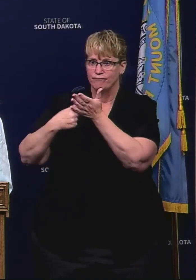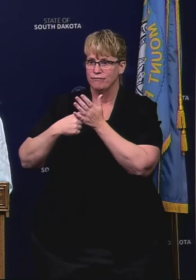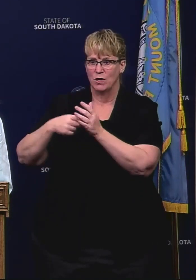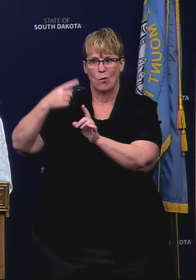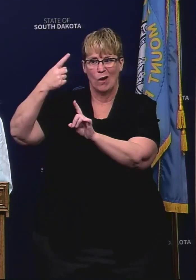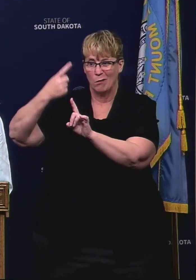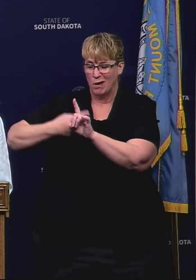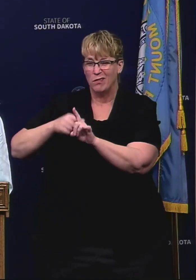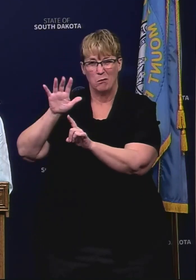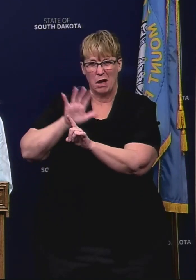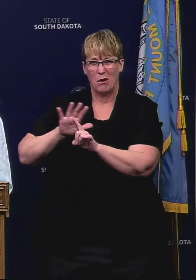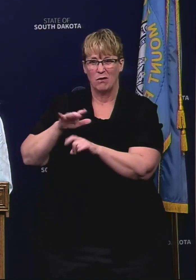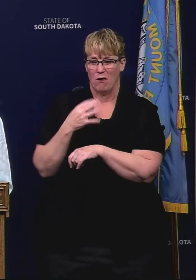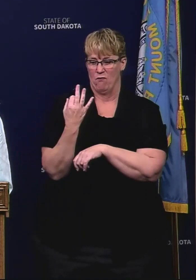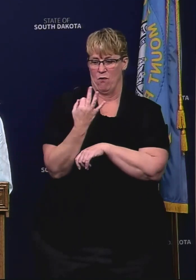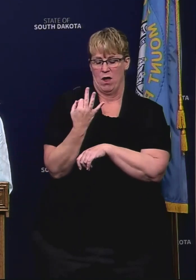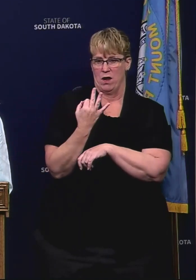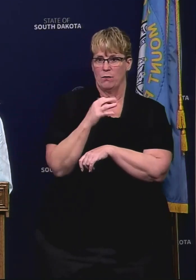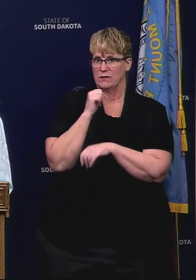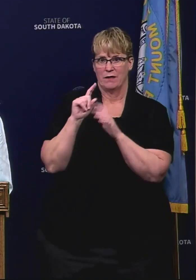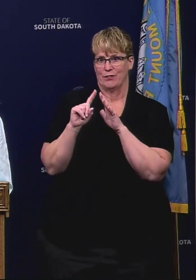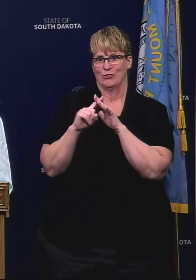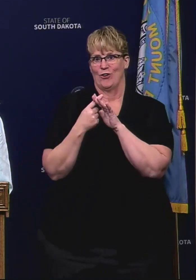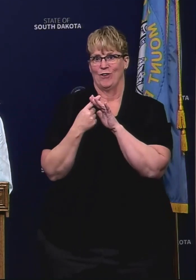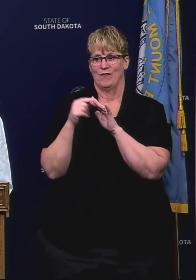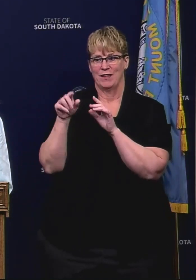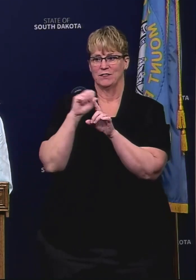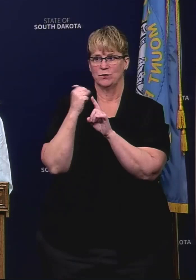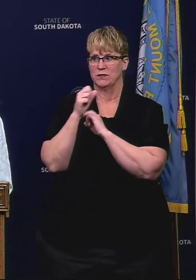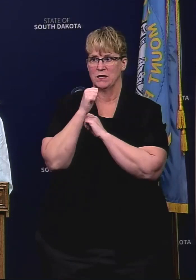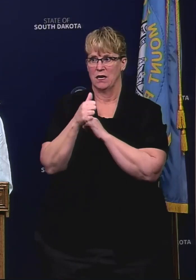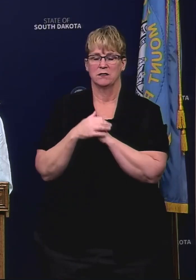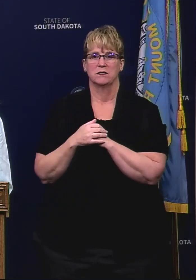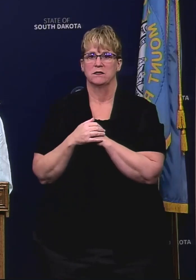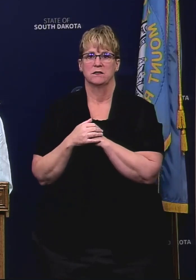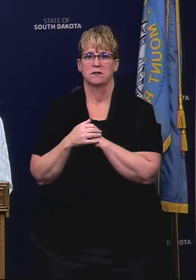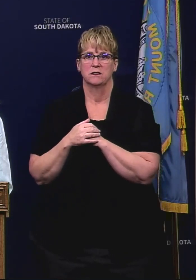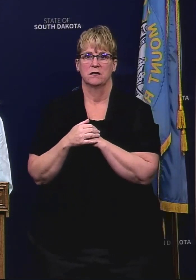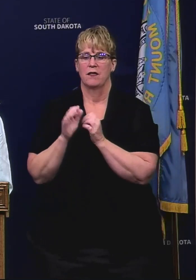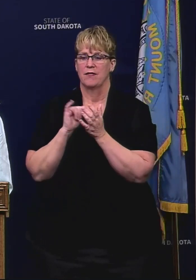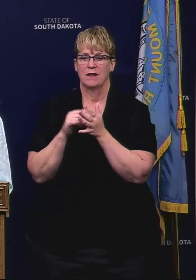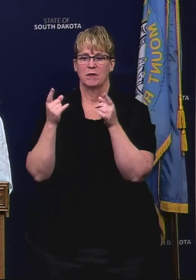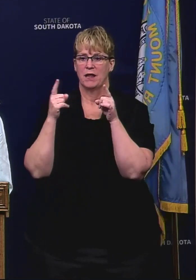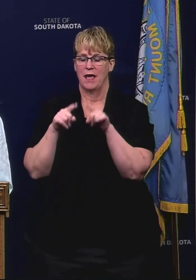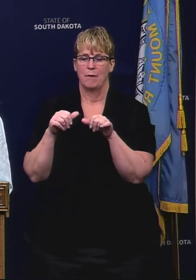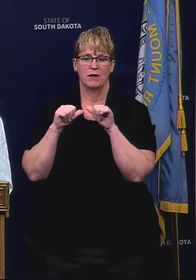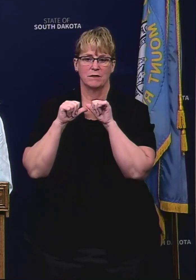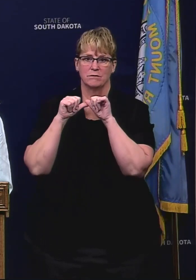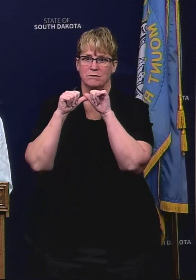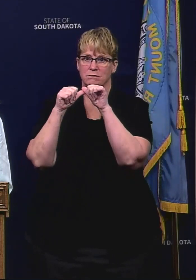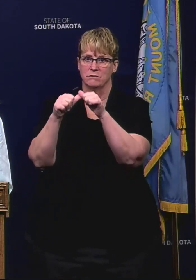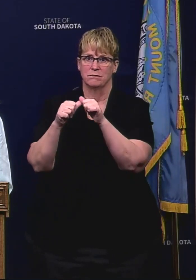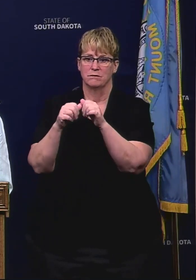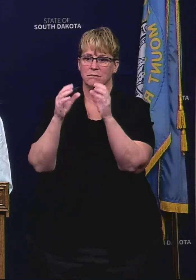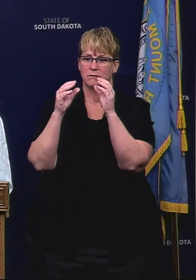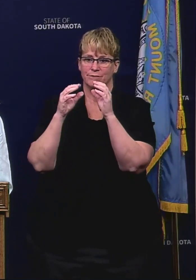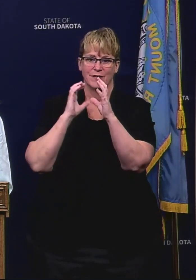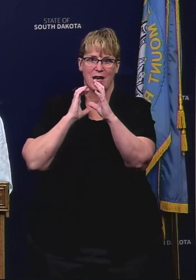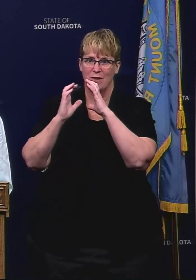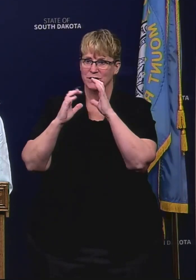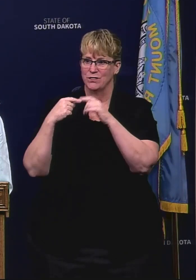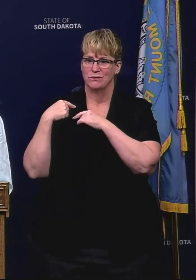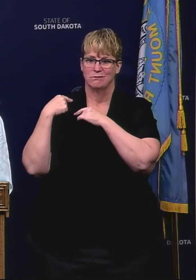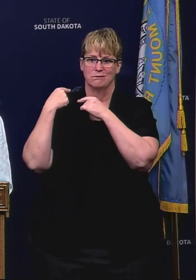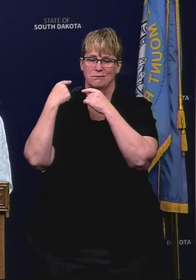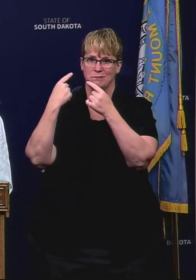a month. Friday wasn't the start of the situation. It had been going on with several different conversations and